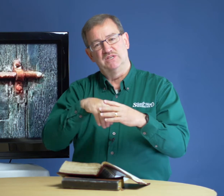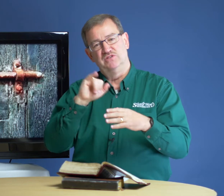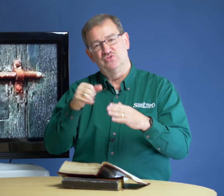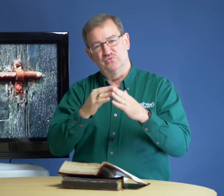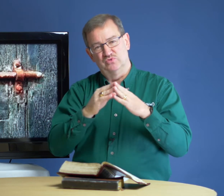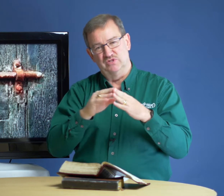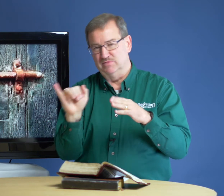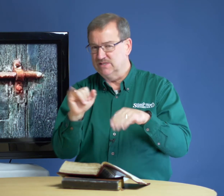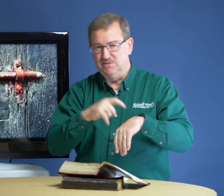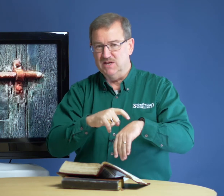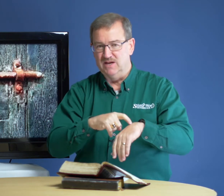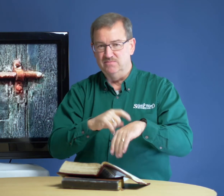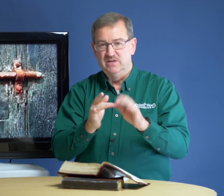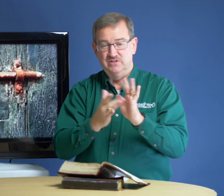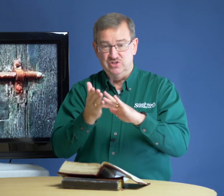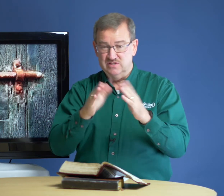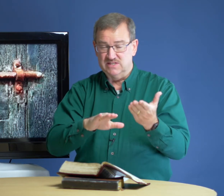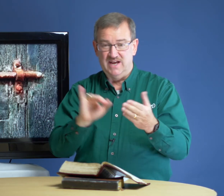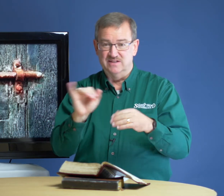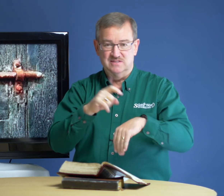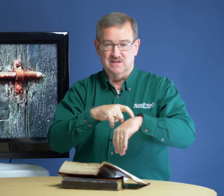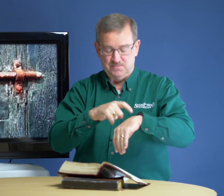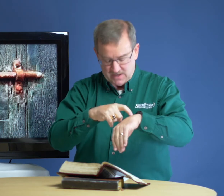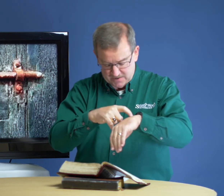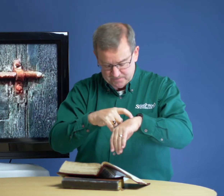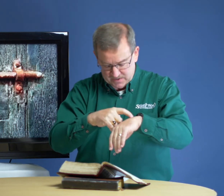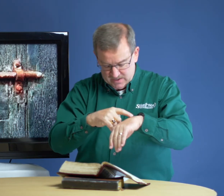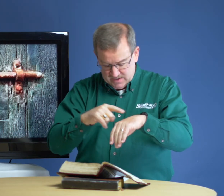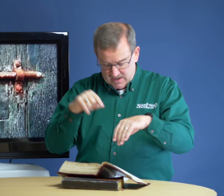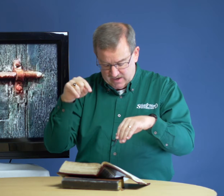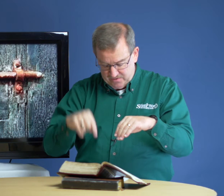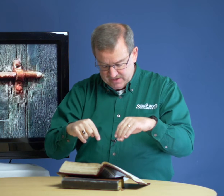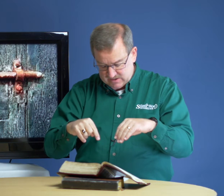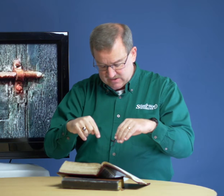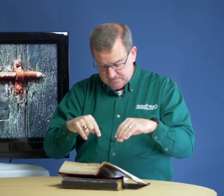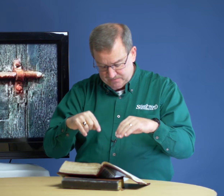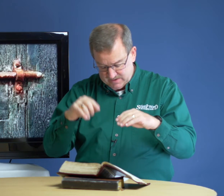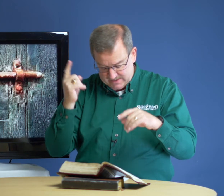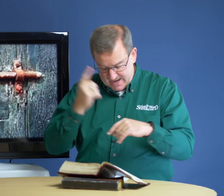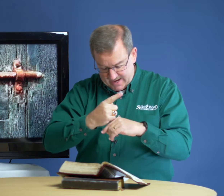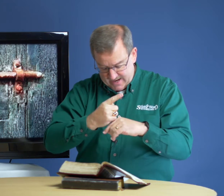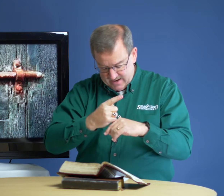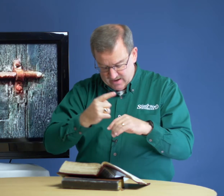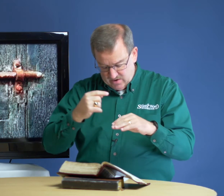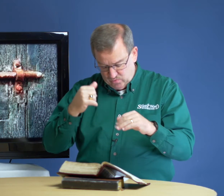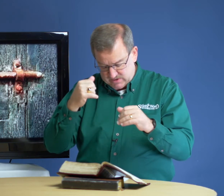in Jerusalem at same time. Jesus died at the same time. This day was a